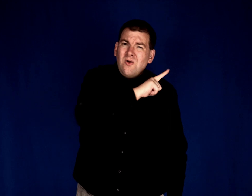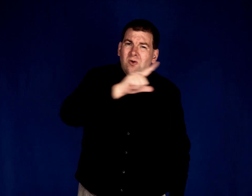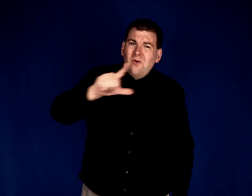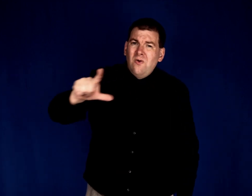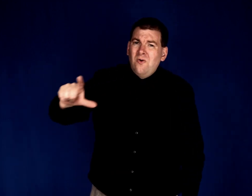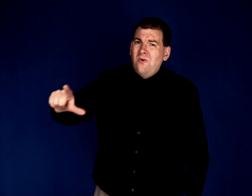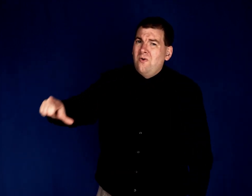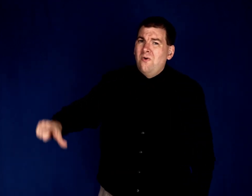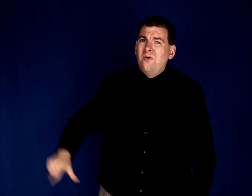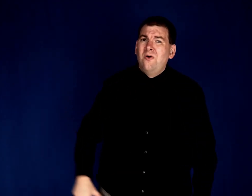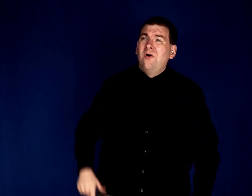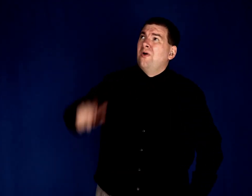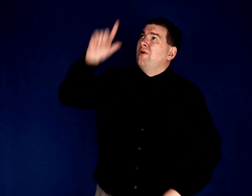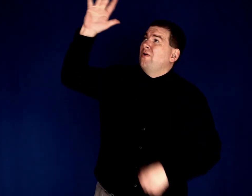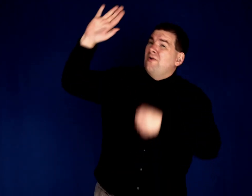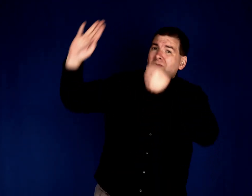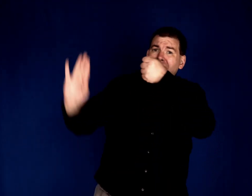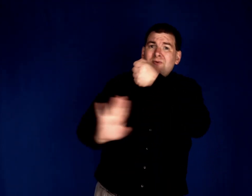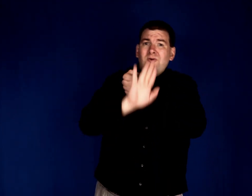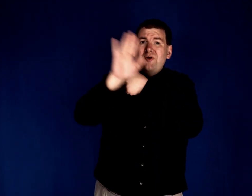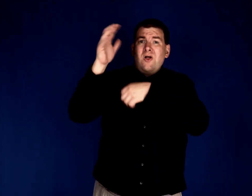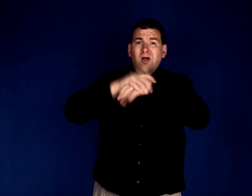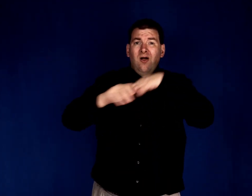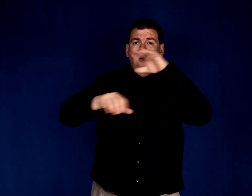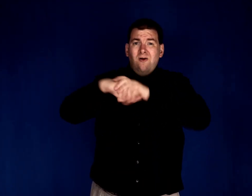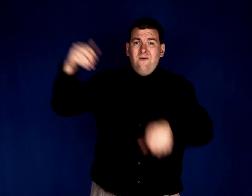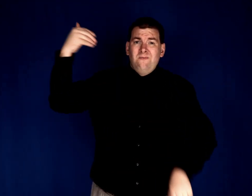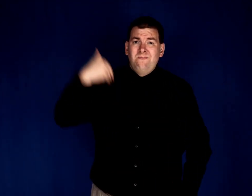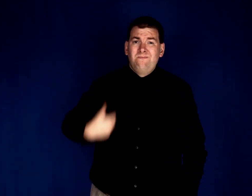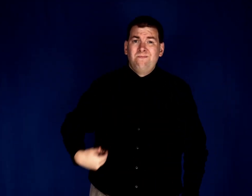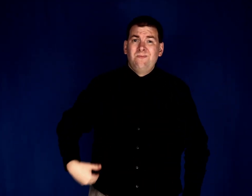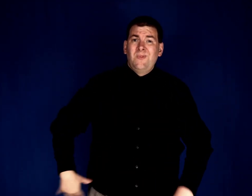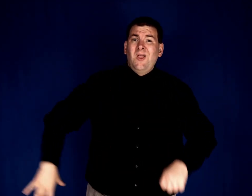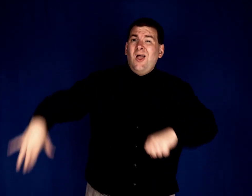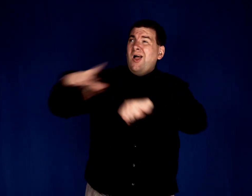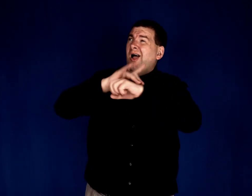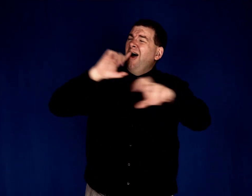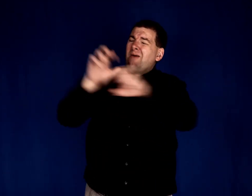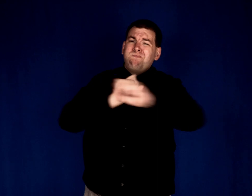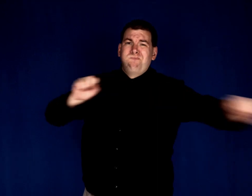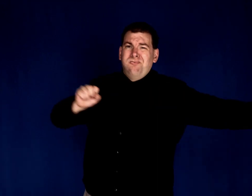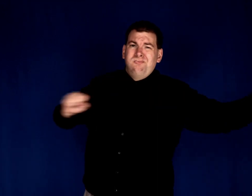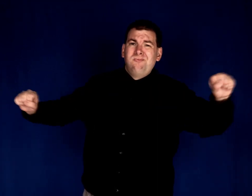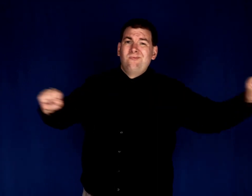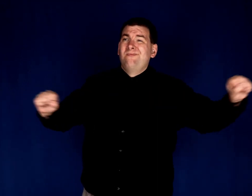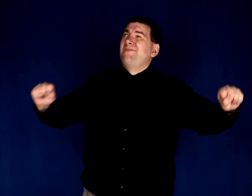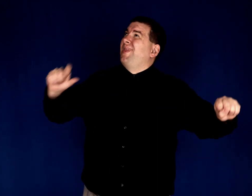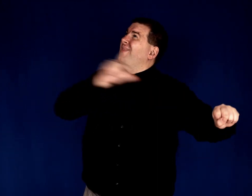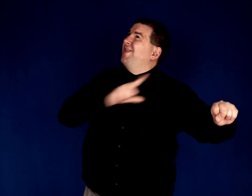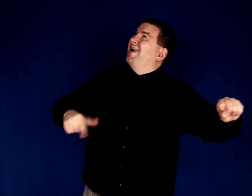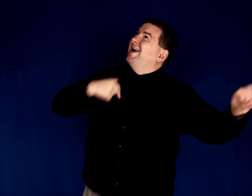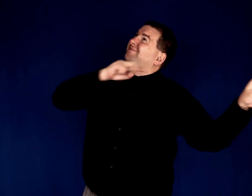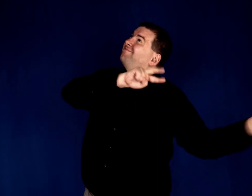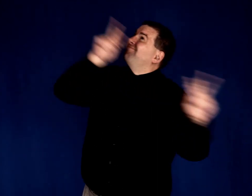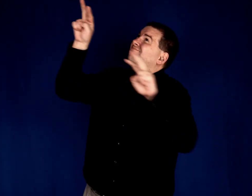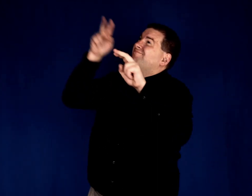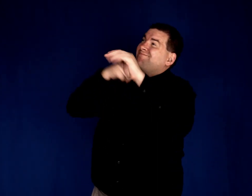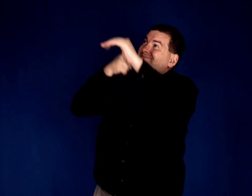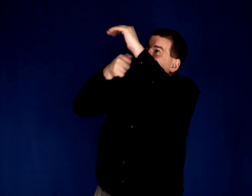Lord. In your refuge cover me. The rain can shake the Lord. I'm making you my hiding